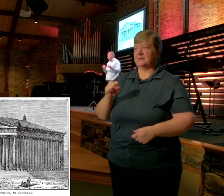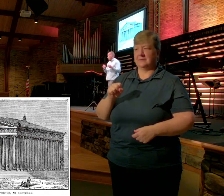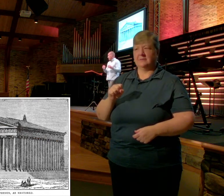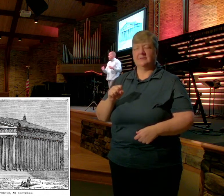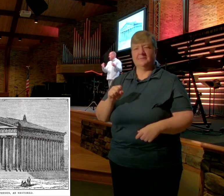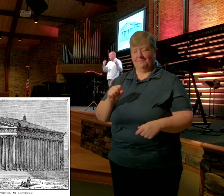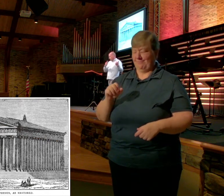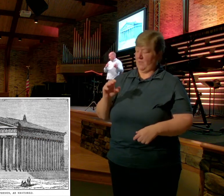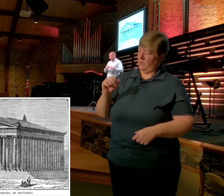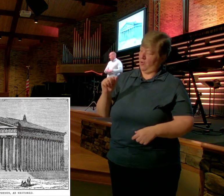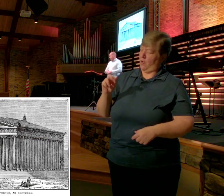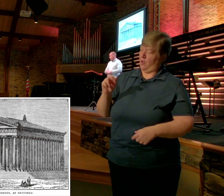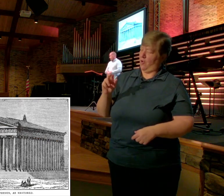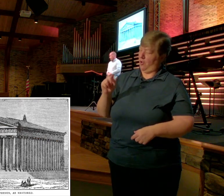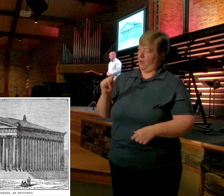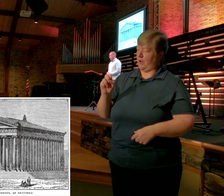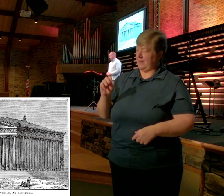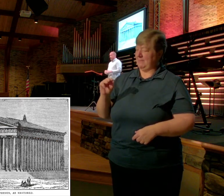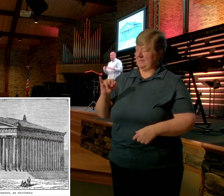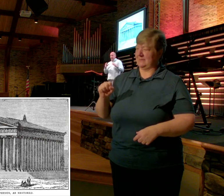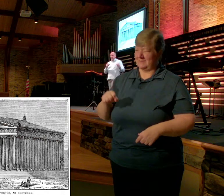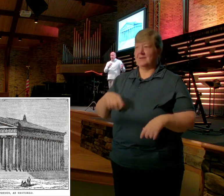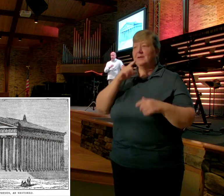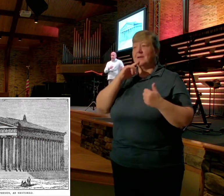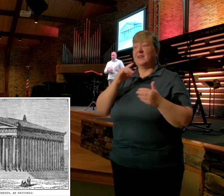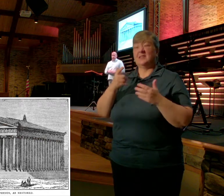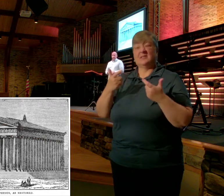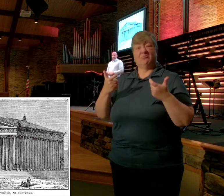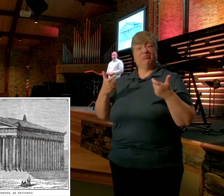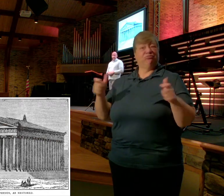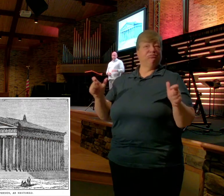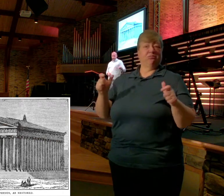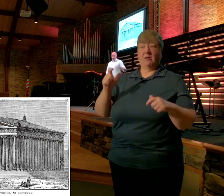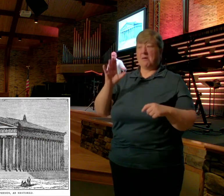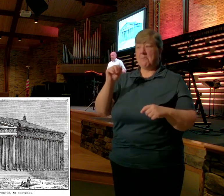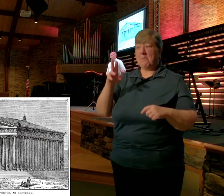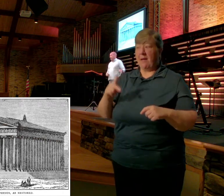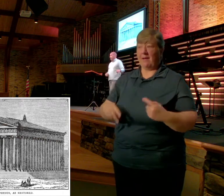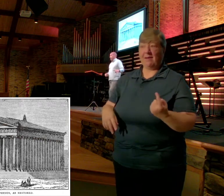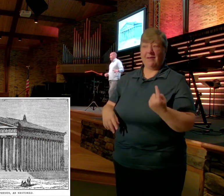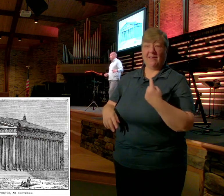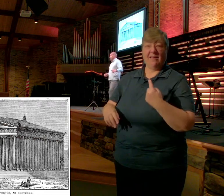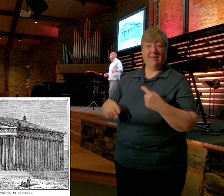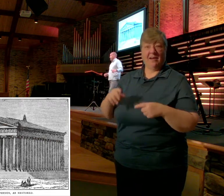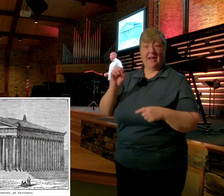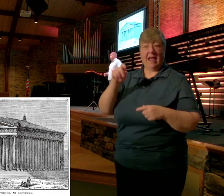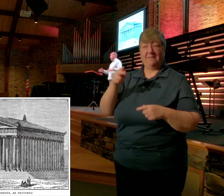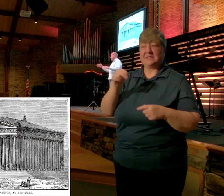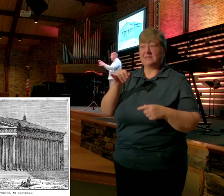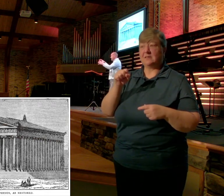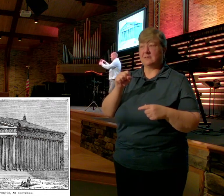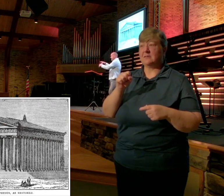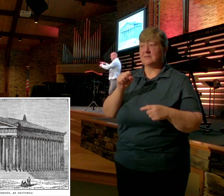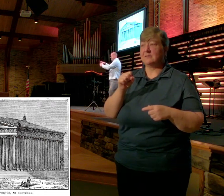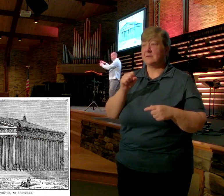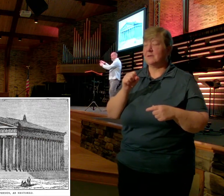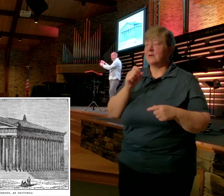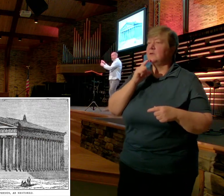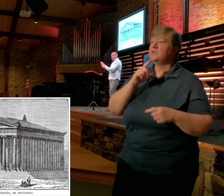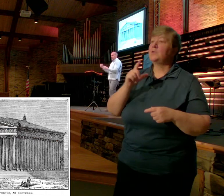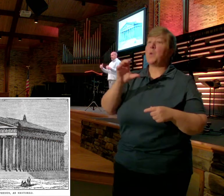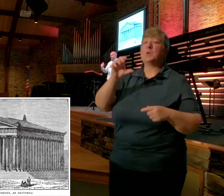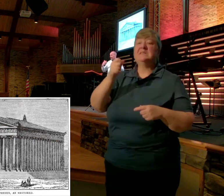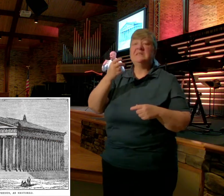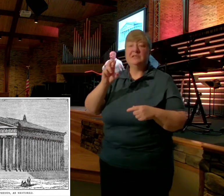wealth From one of the largest banks If not the largest banks Was here in Ephesus So like the Caesars in Rome